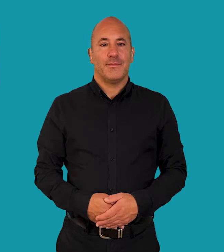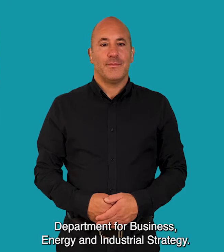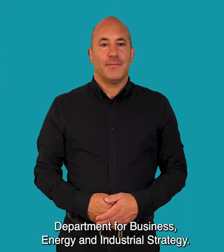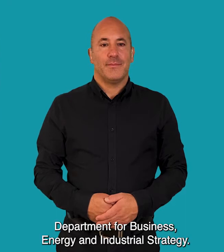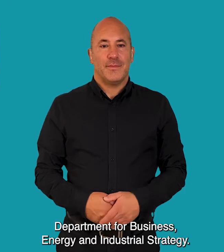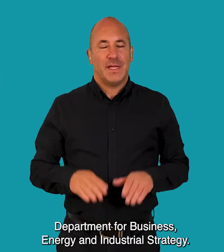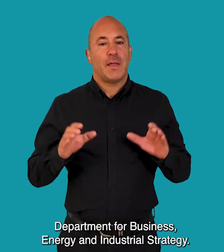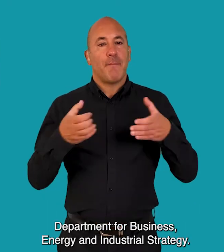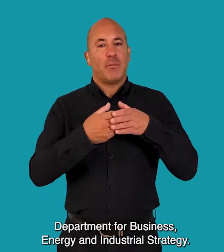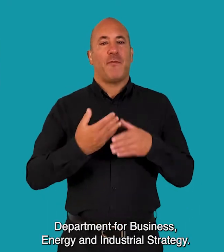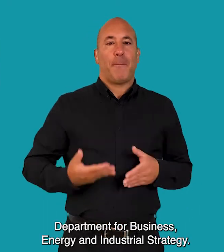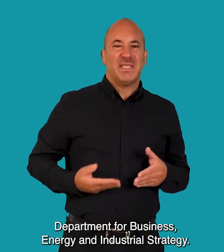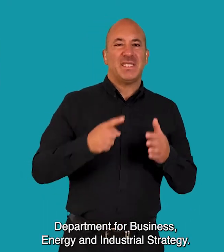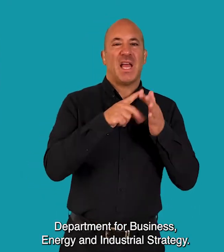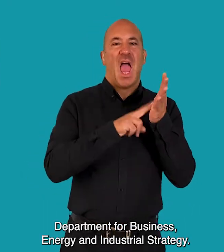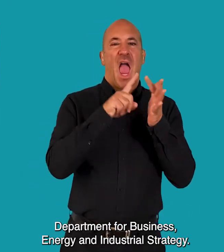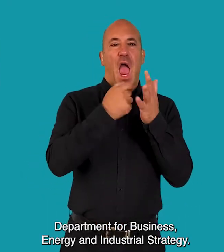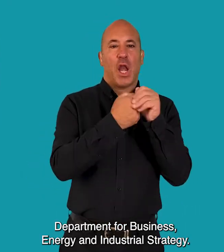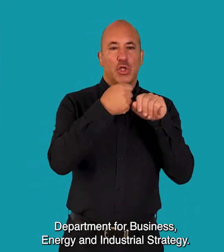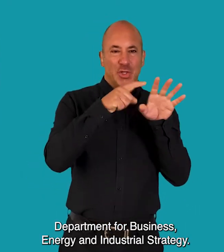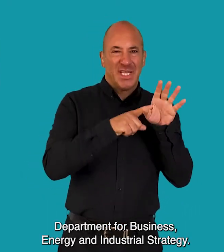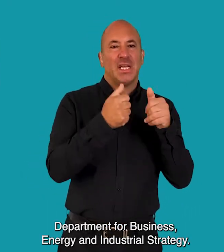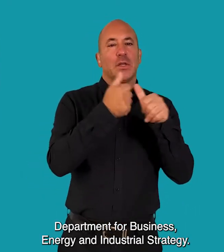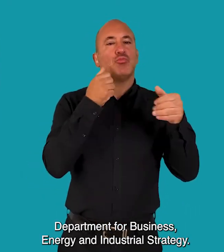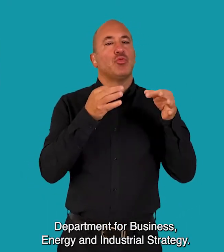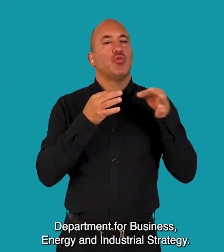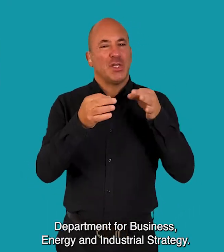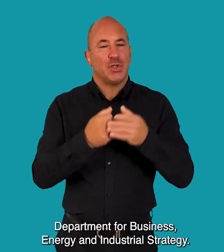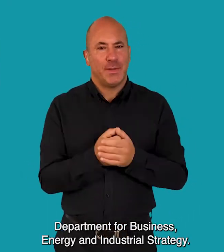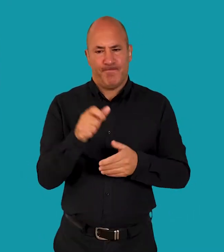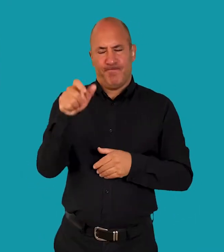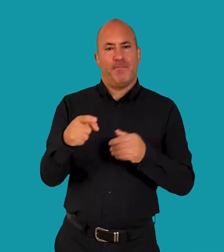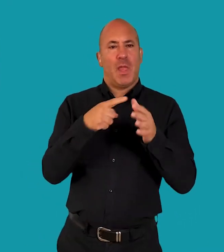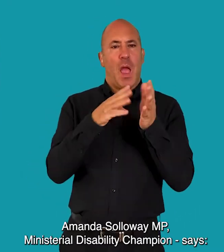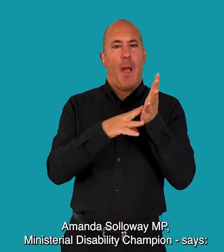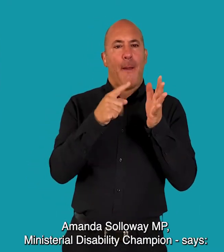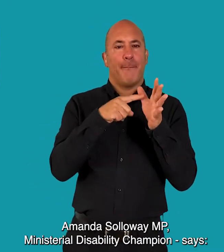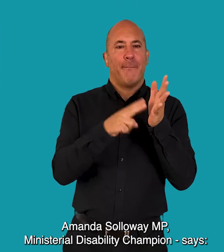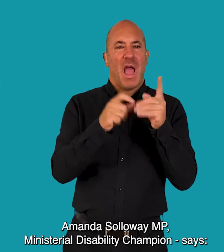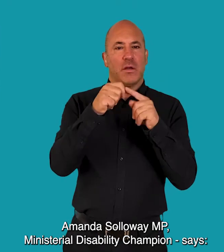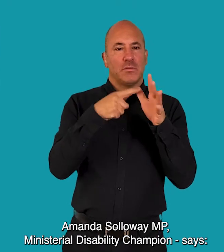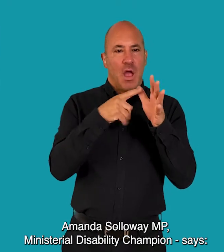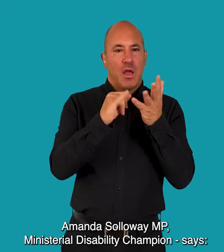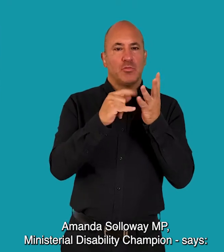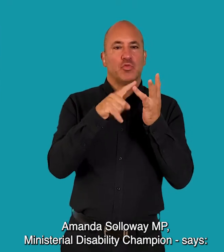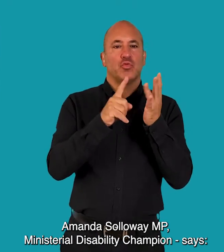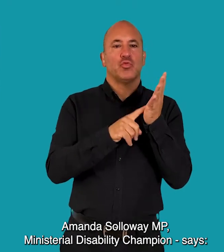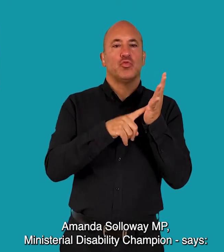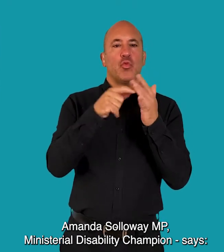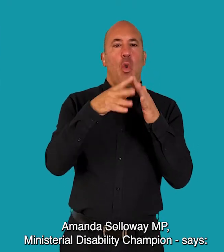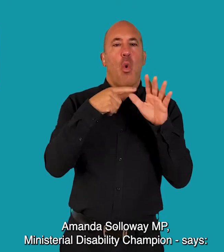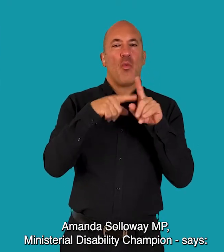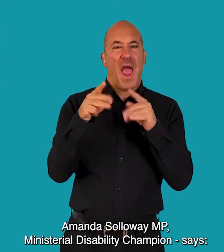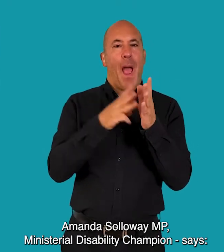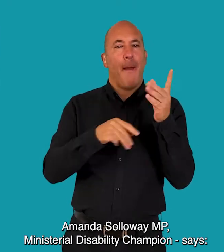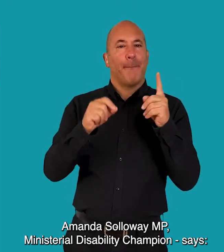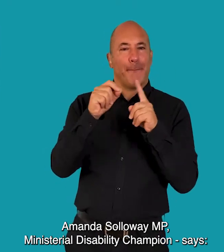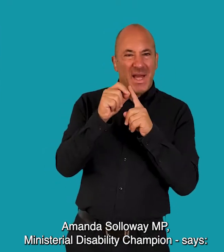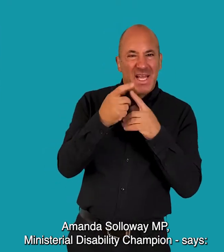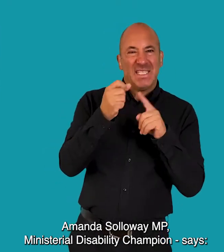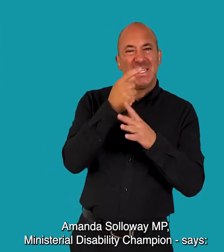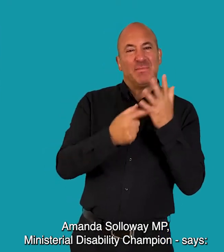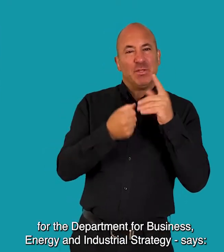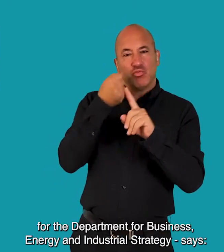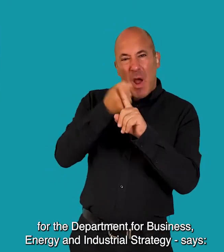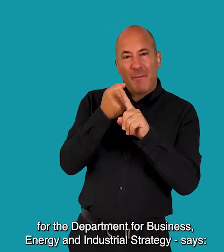Department for Business, Energy and Industrial Strategy Amanda Soloway MP, Ministerial Disability